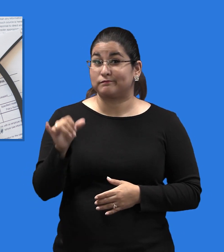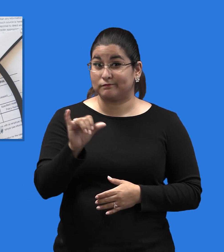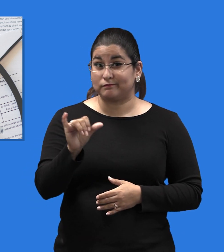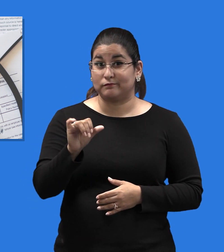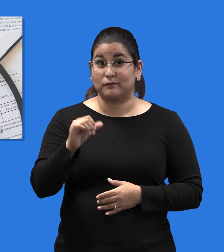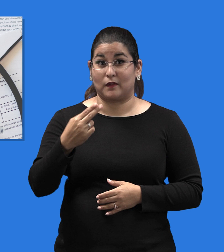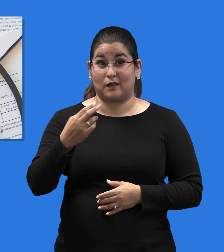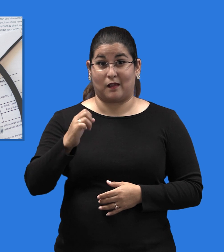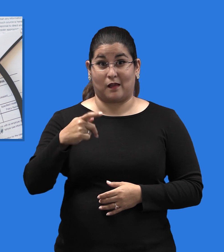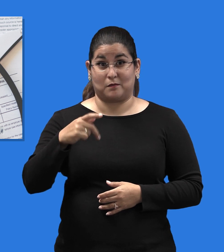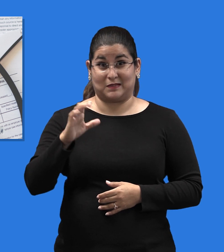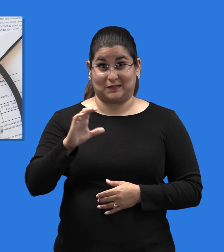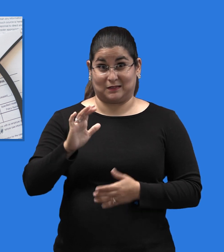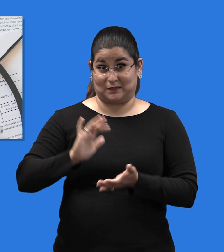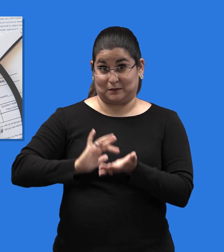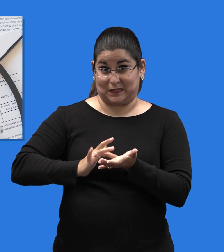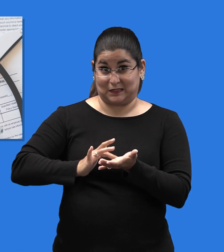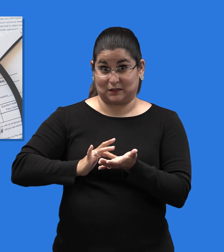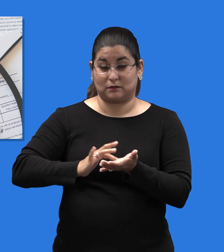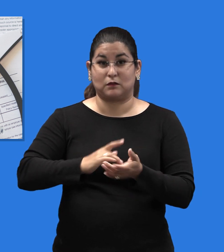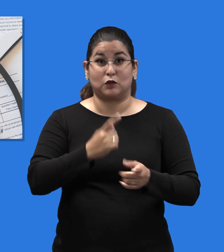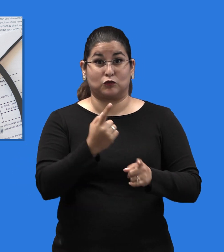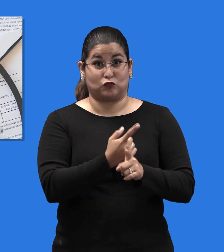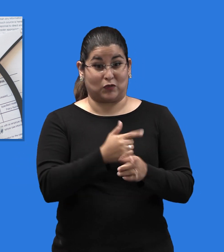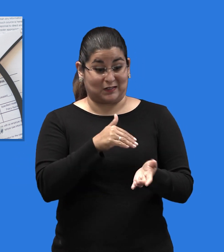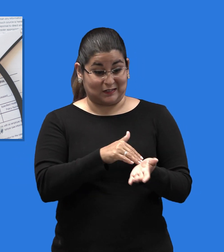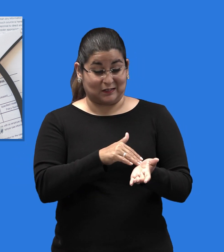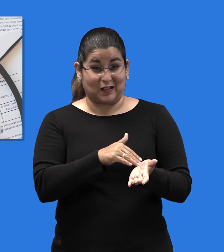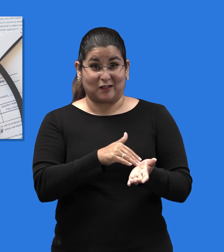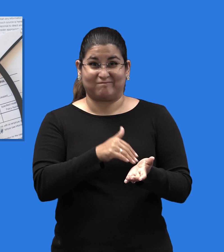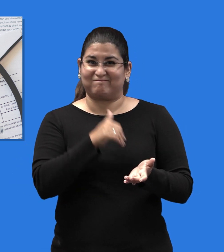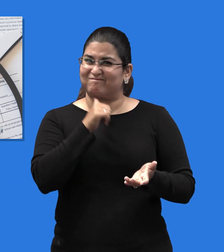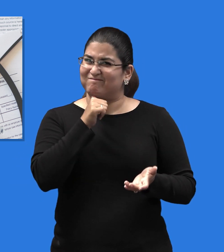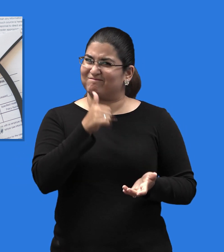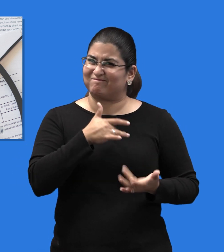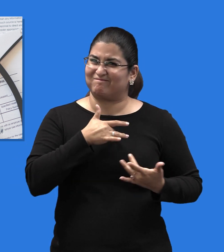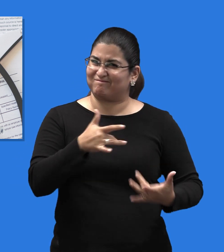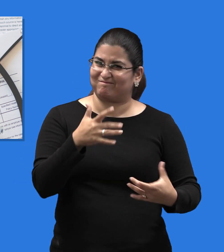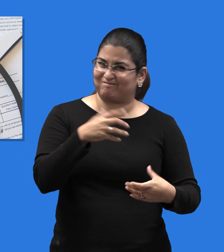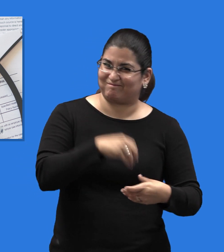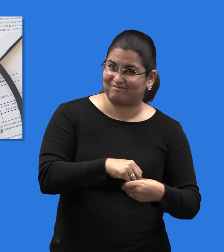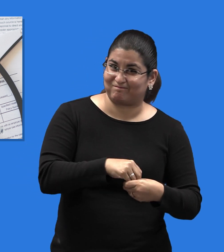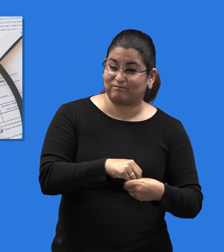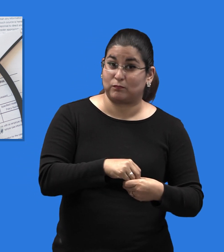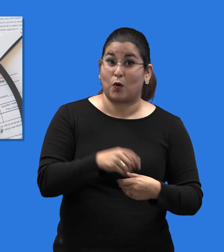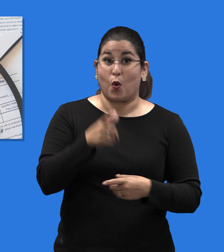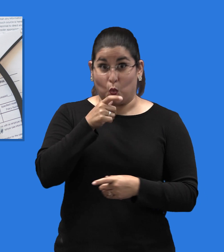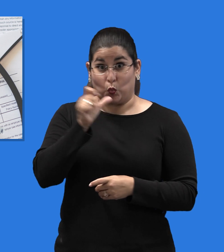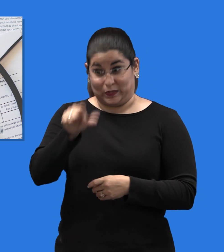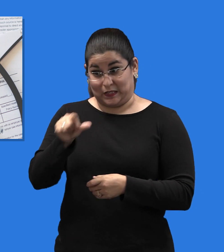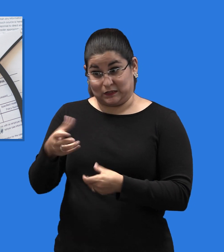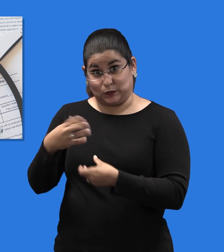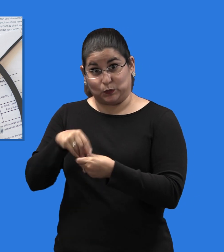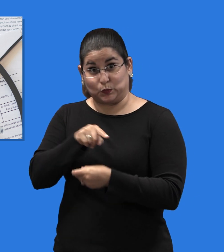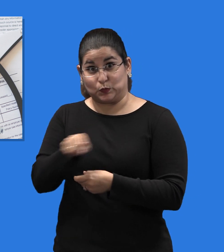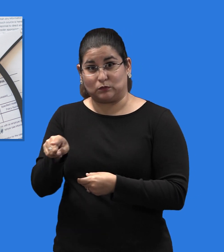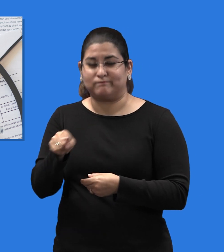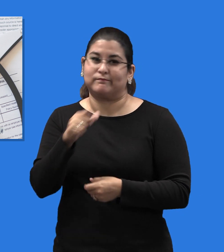In addition, not enough primary care providers are treating Hepatitis C, and treatment is not routinely